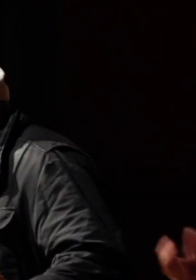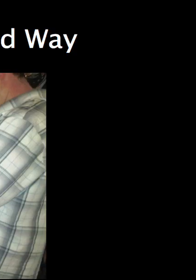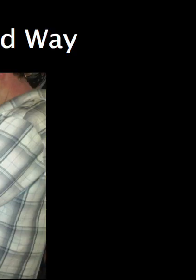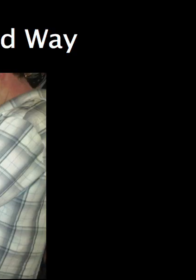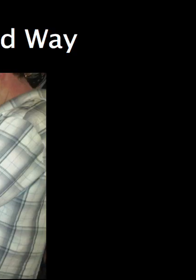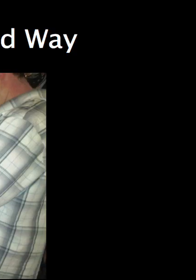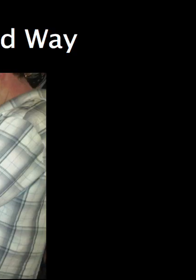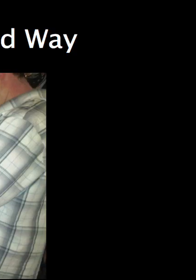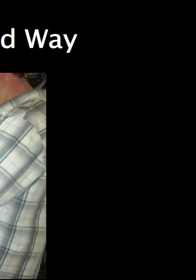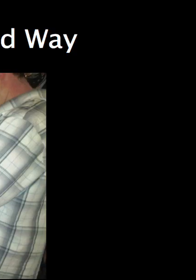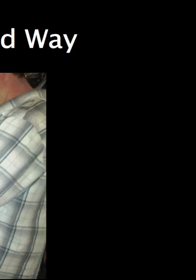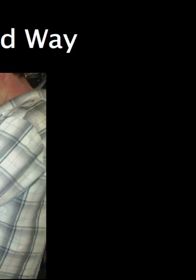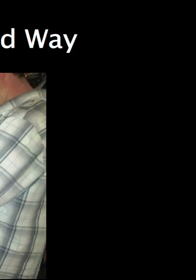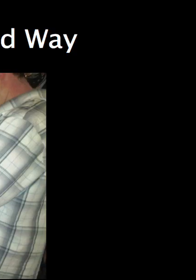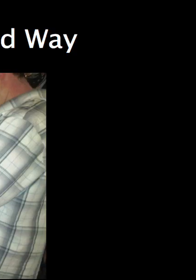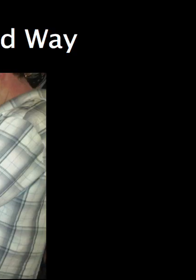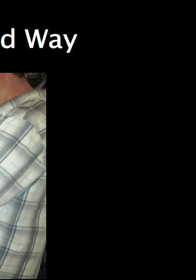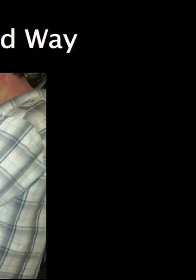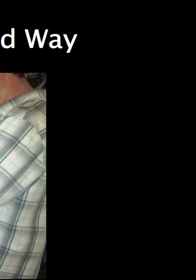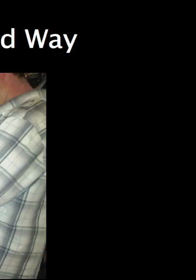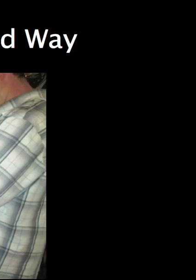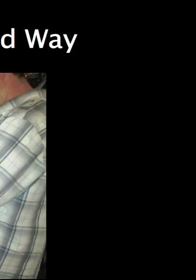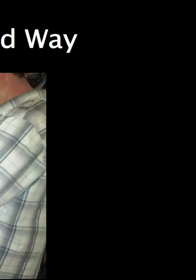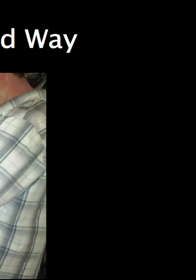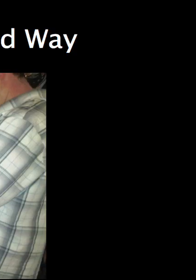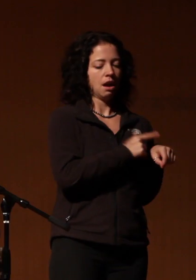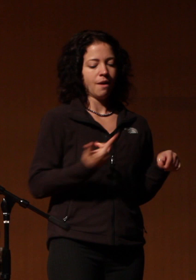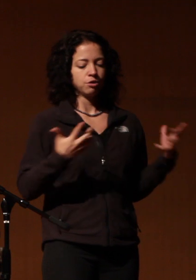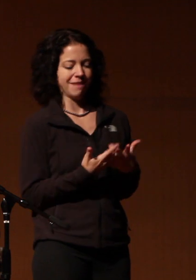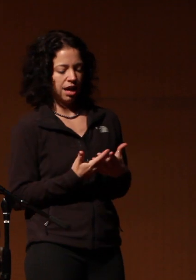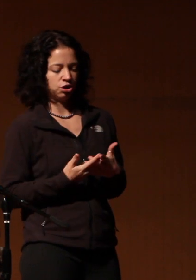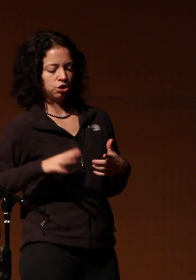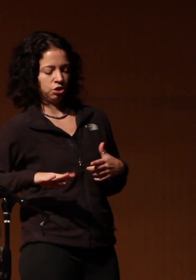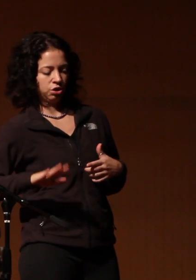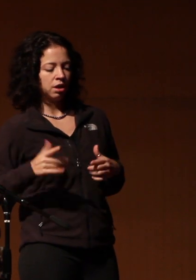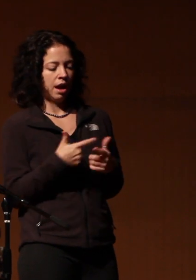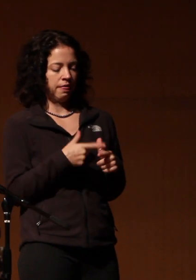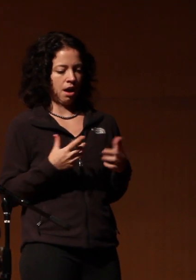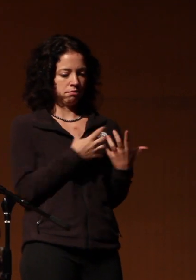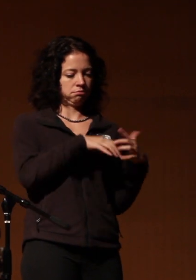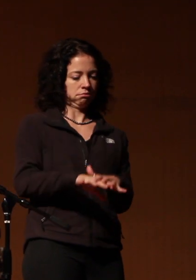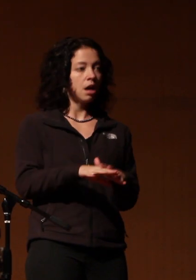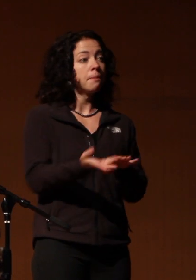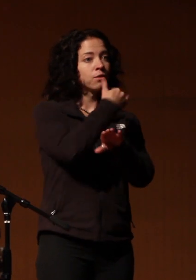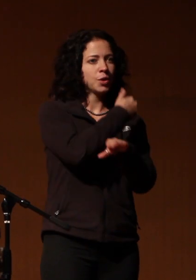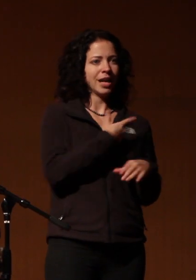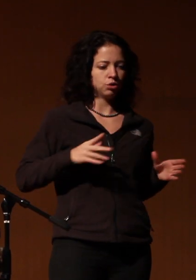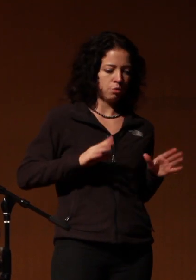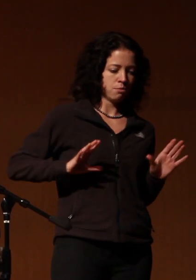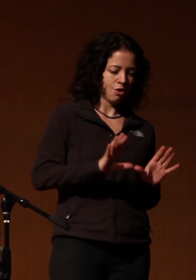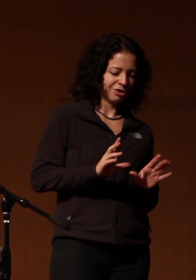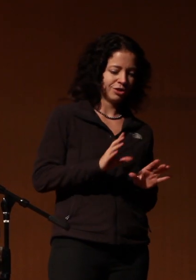to match upbeat to upbeat so nobody recognizes you went into the next song back in the day you had to push scratch and break the vinyl to make it all happen but